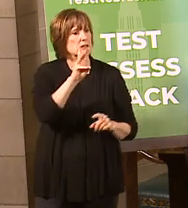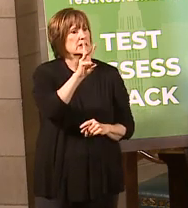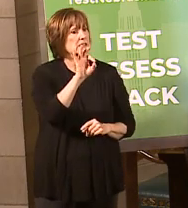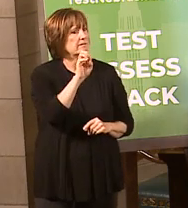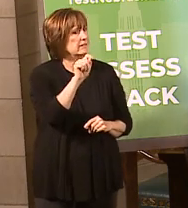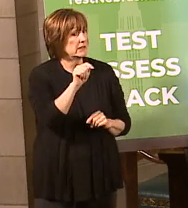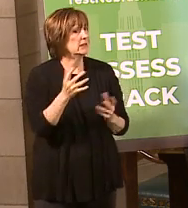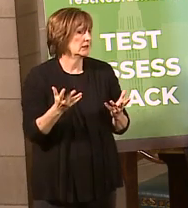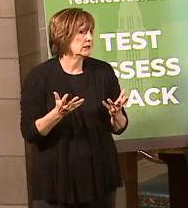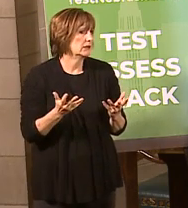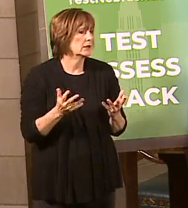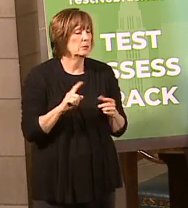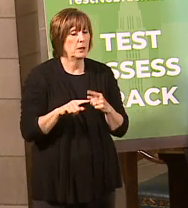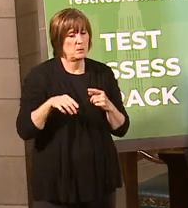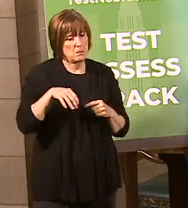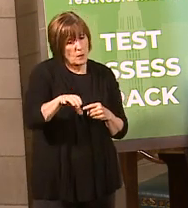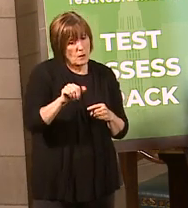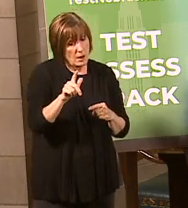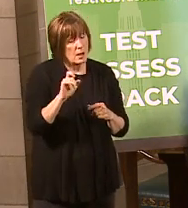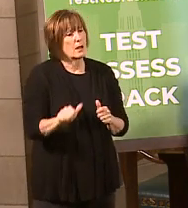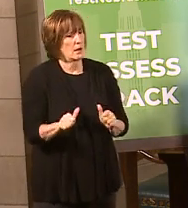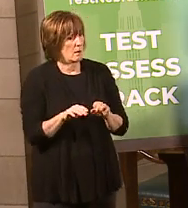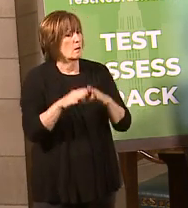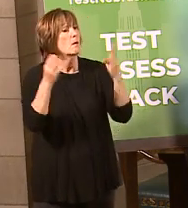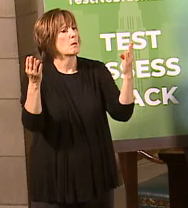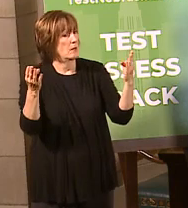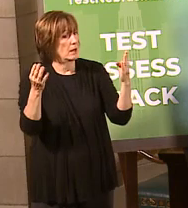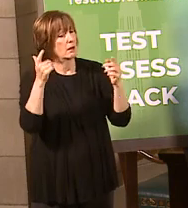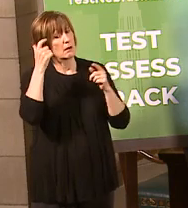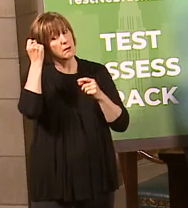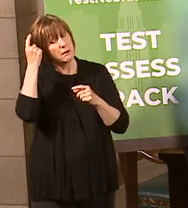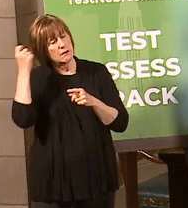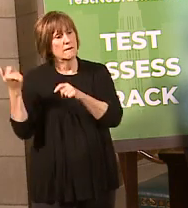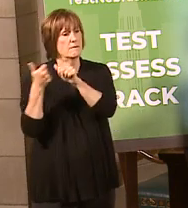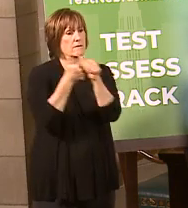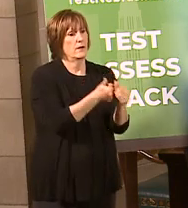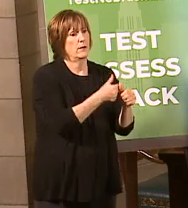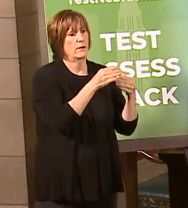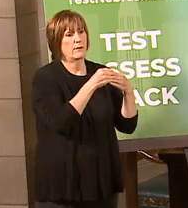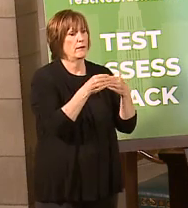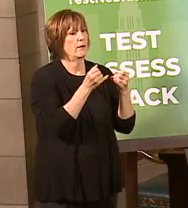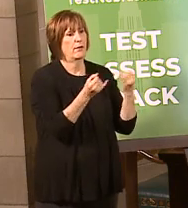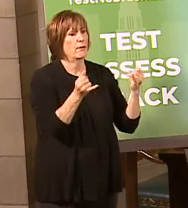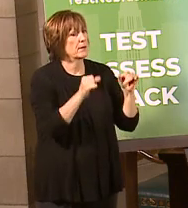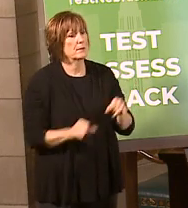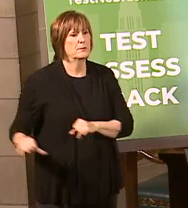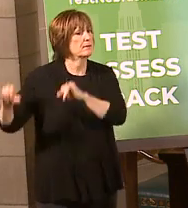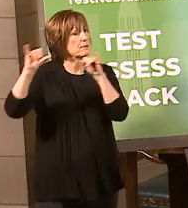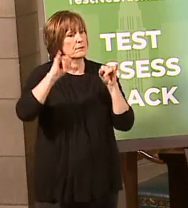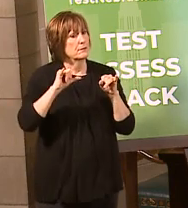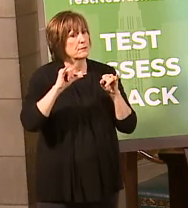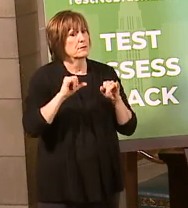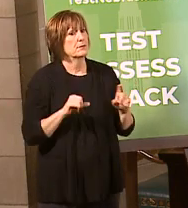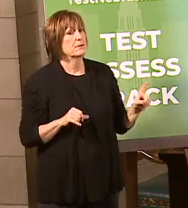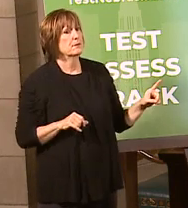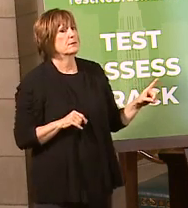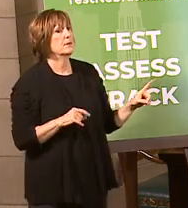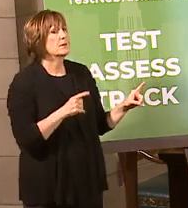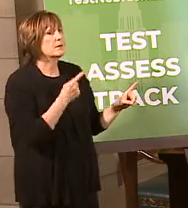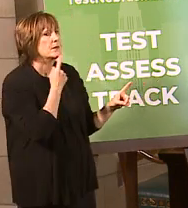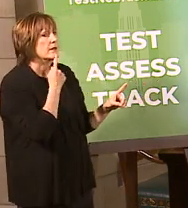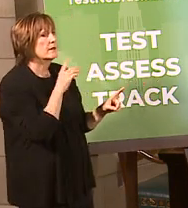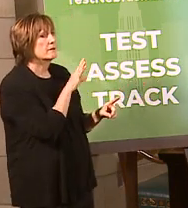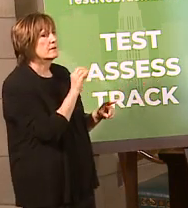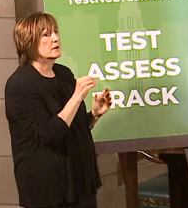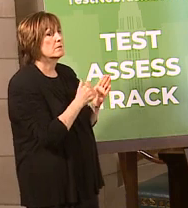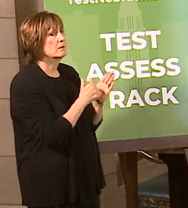you know, that kind of thing. So, but bowling alleys can be open with those guidelines. Governor, just a small correction, you said they're